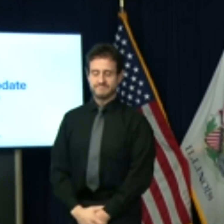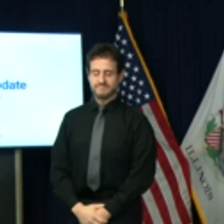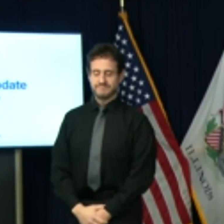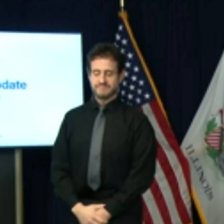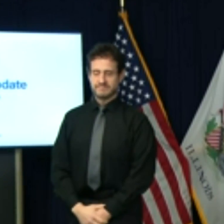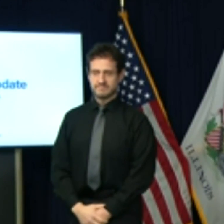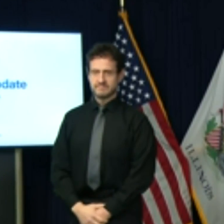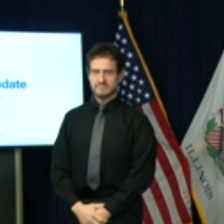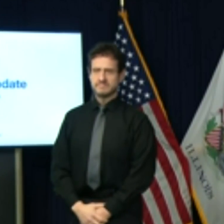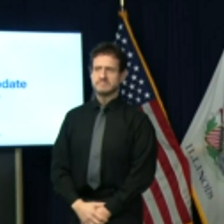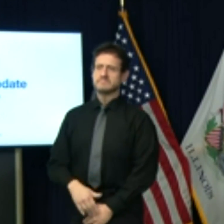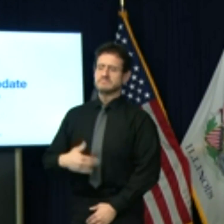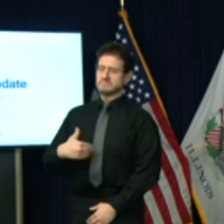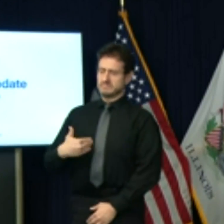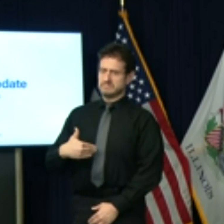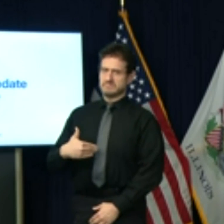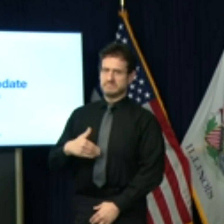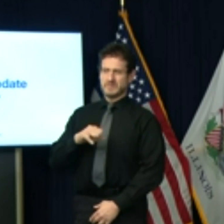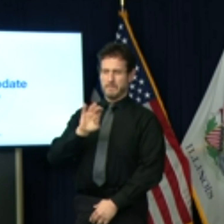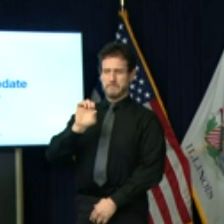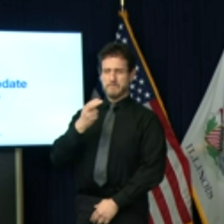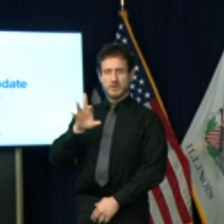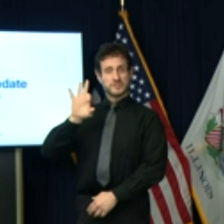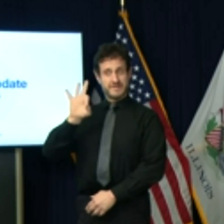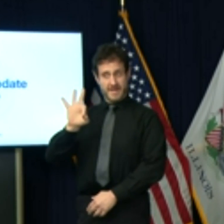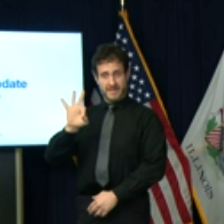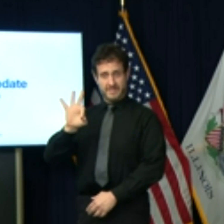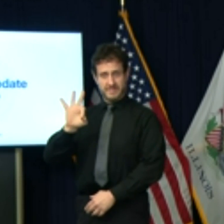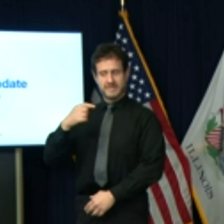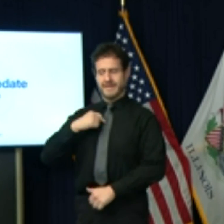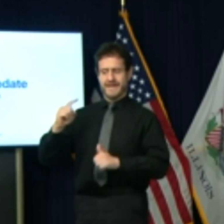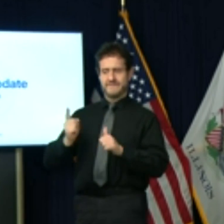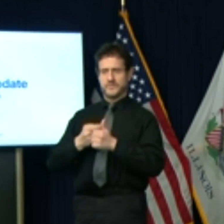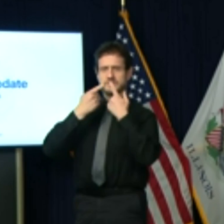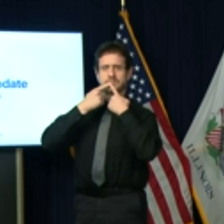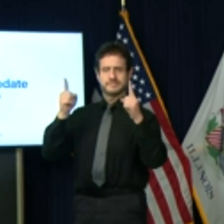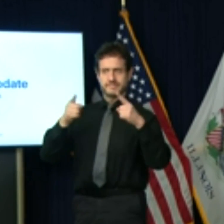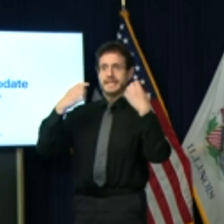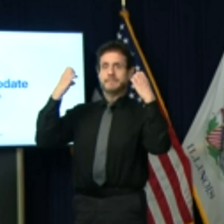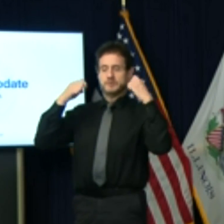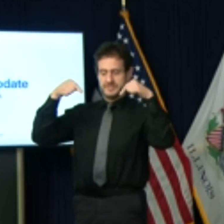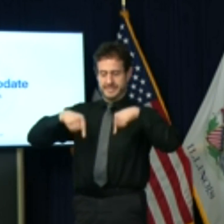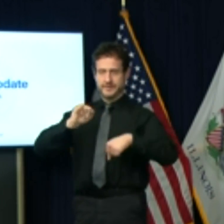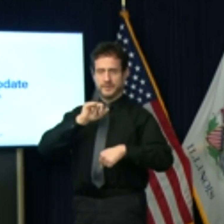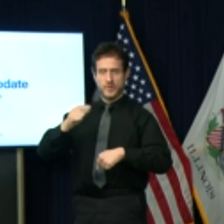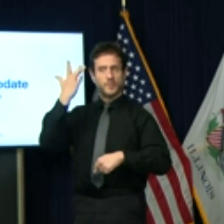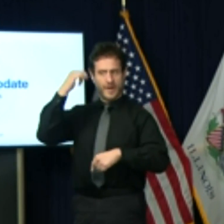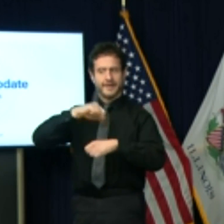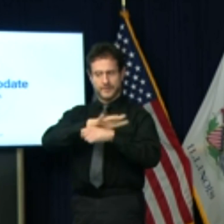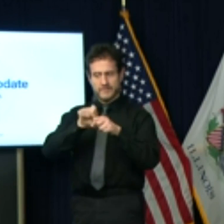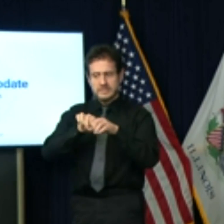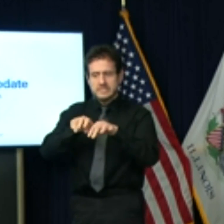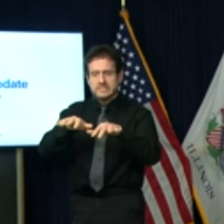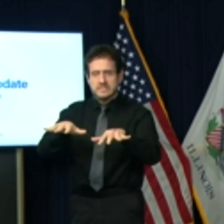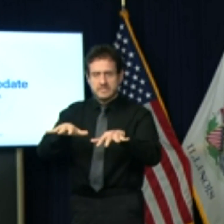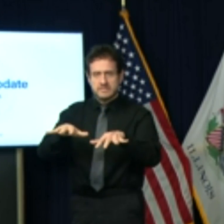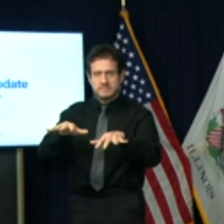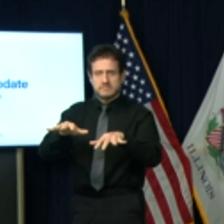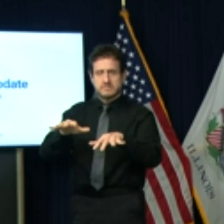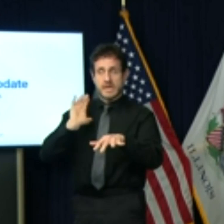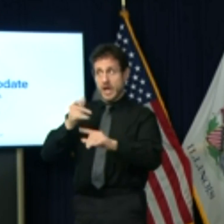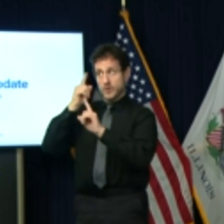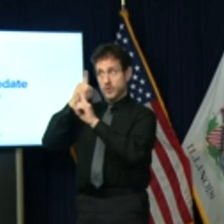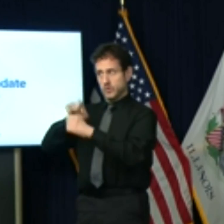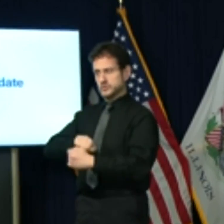It's been eight months since March 9th when I first declared the state of emergency in Illinois to address the COVID